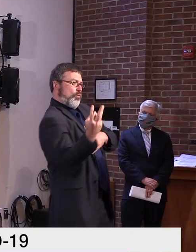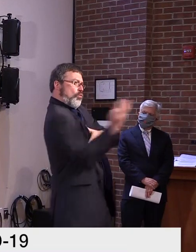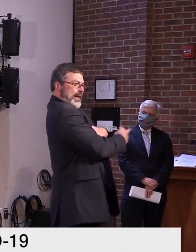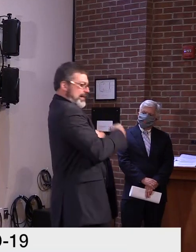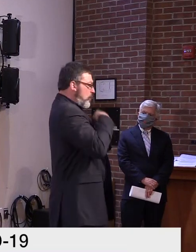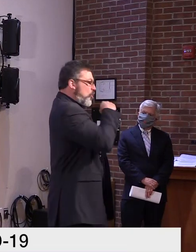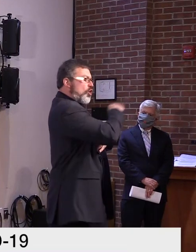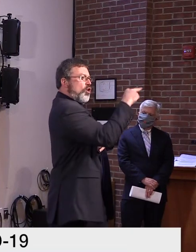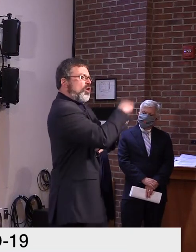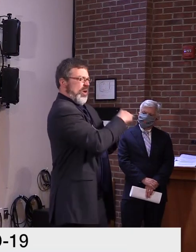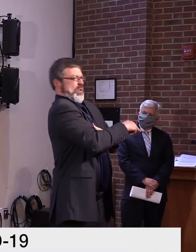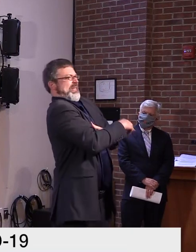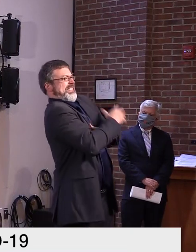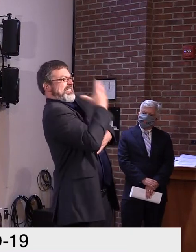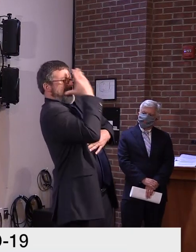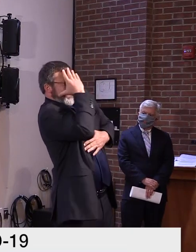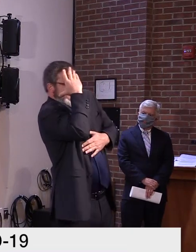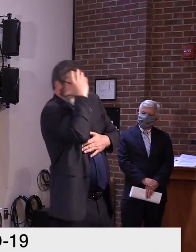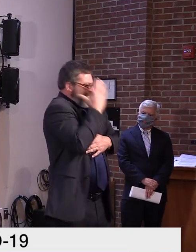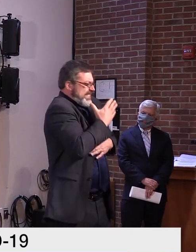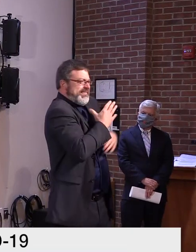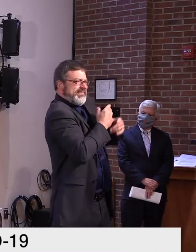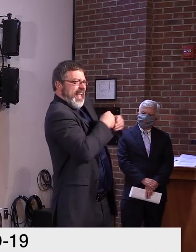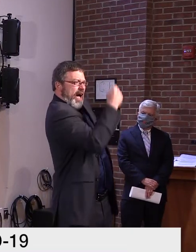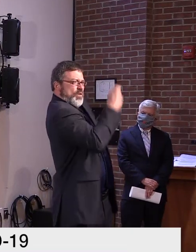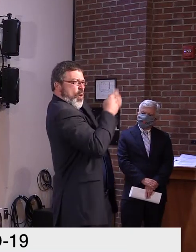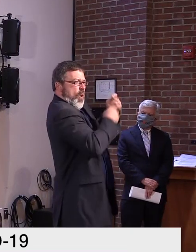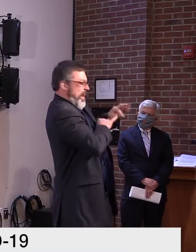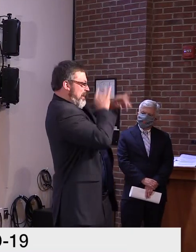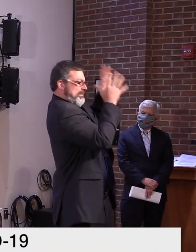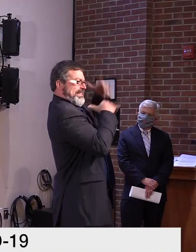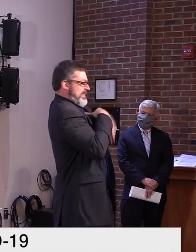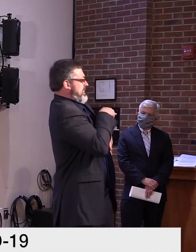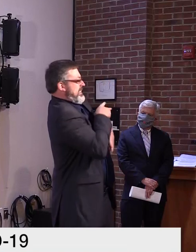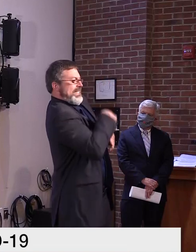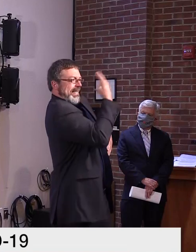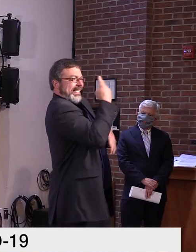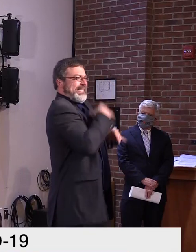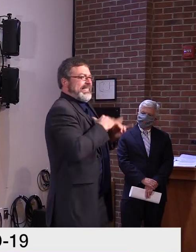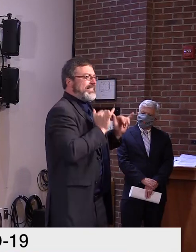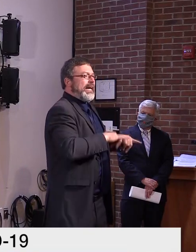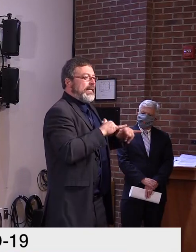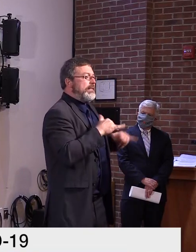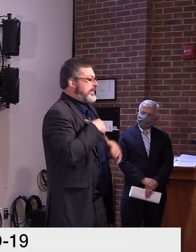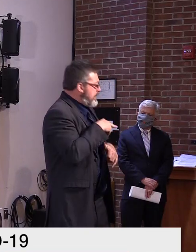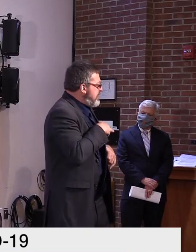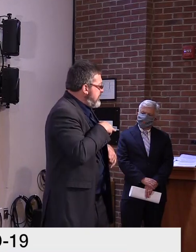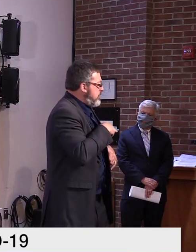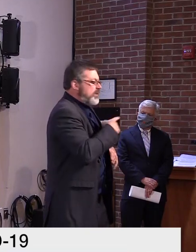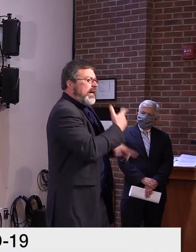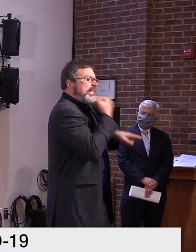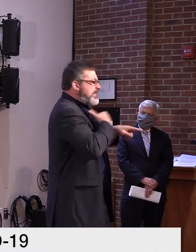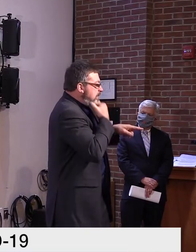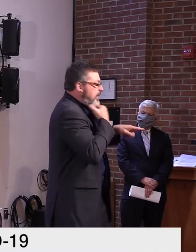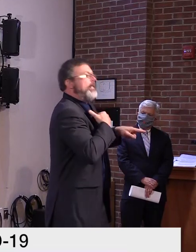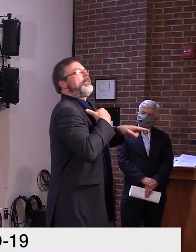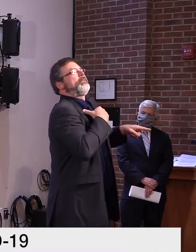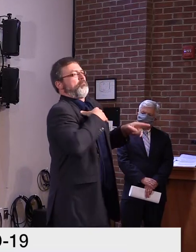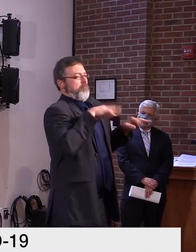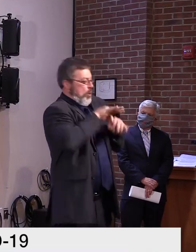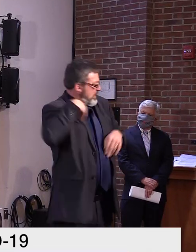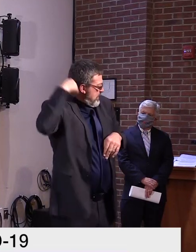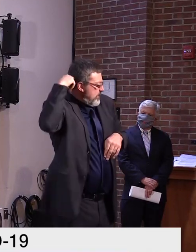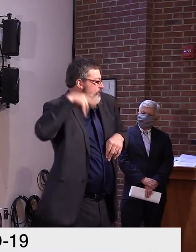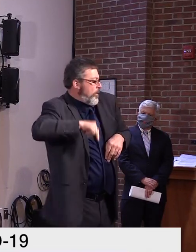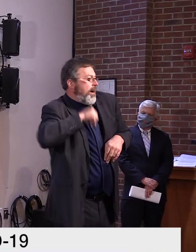very important comparison to make over the next few months, at least with the college enterprise, um, to see if, um, things hold